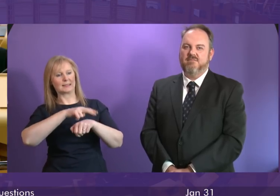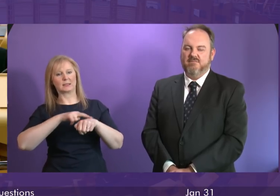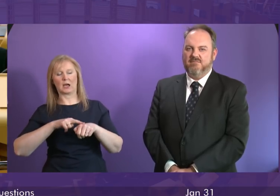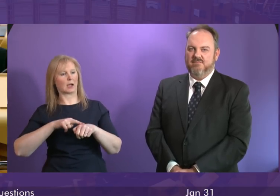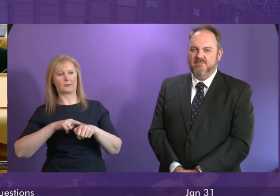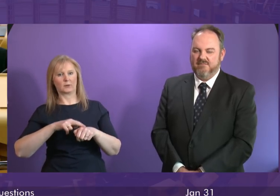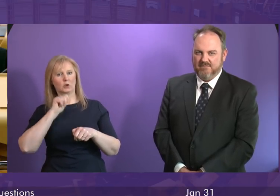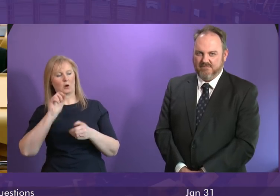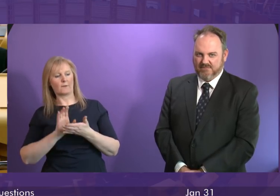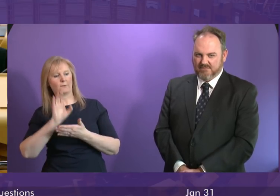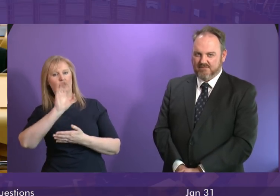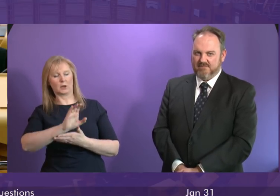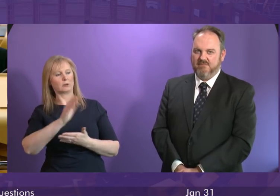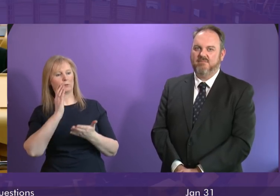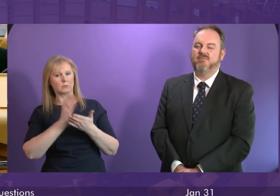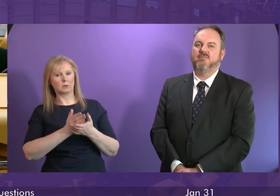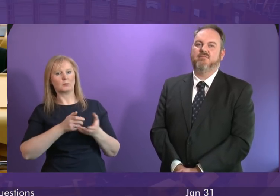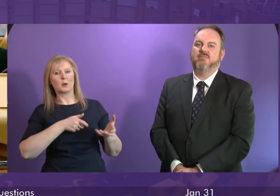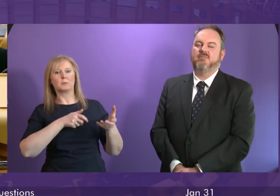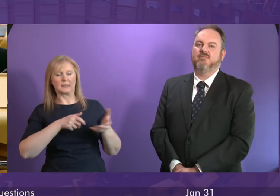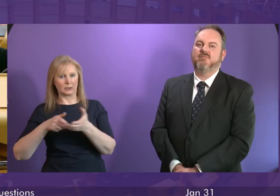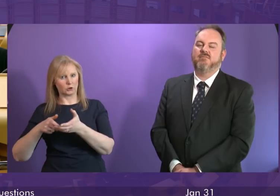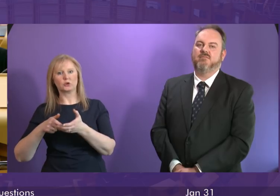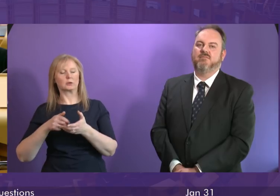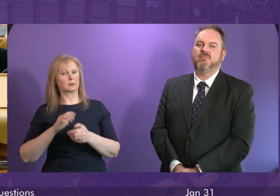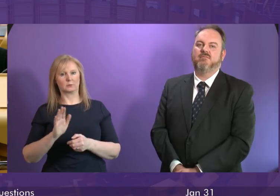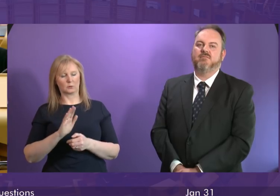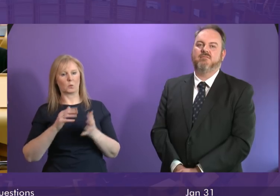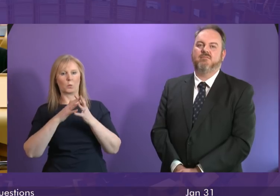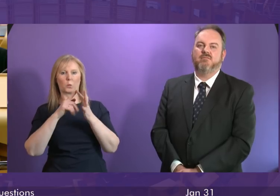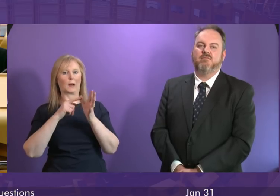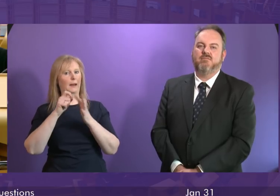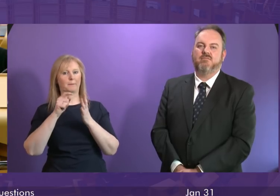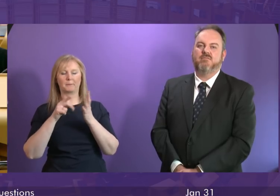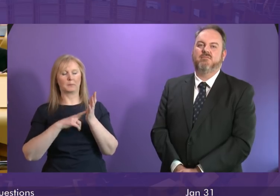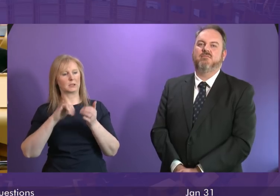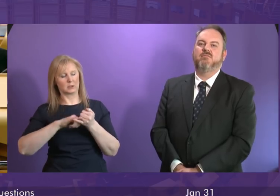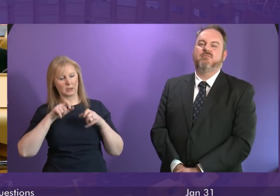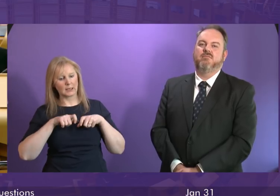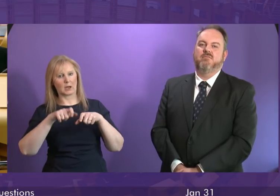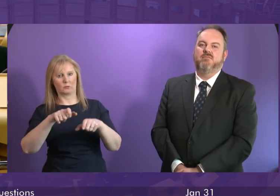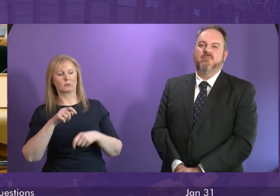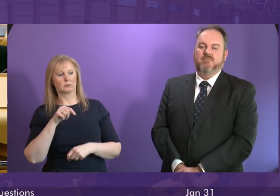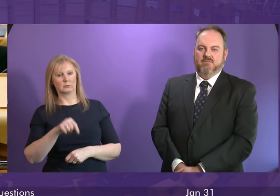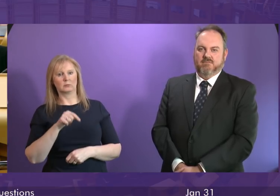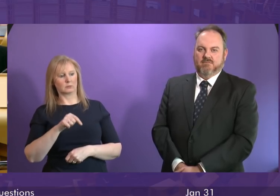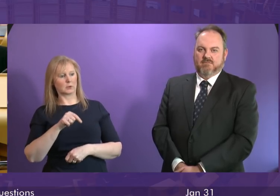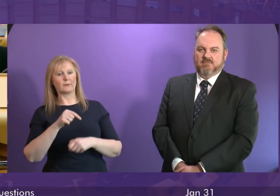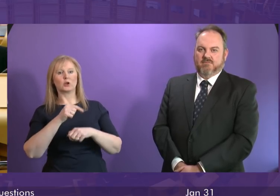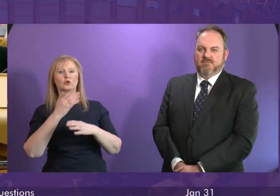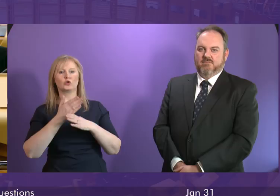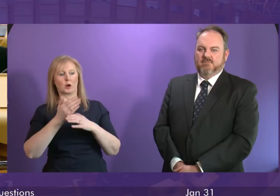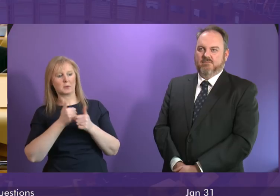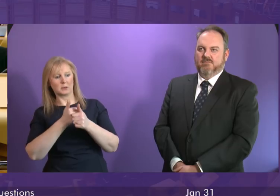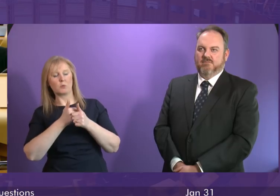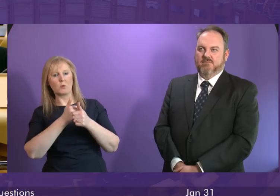funding to support munitions ammunition or weapons and that remains the case there are jobs supported by these companies of